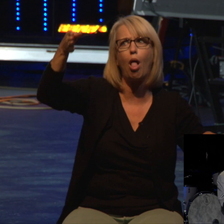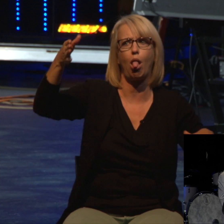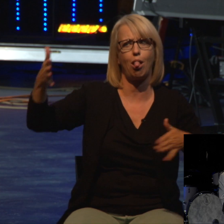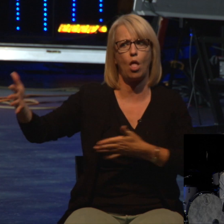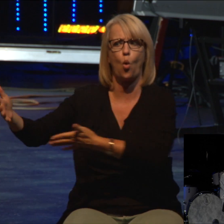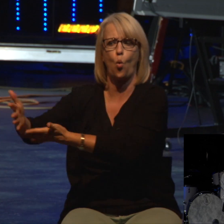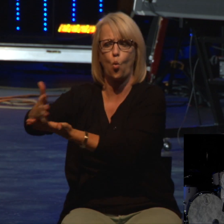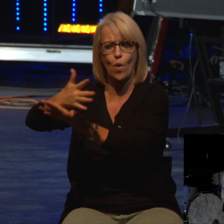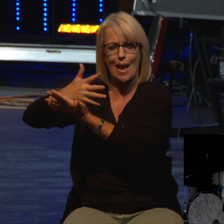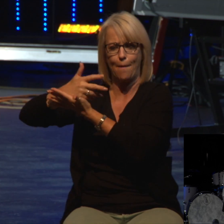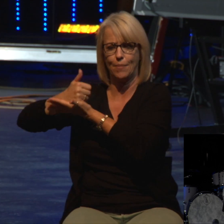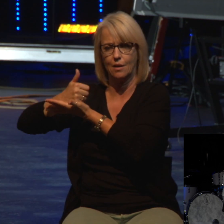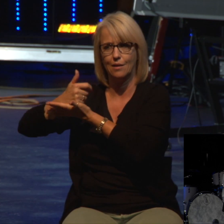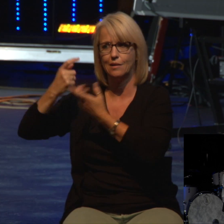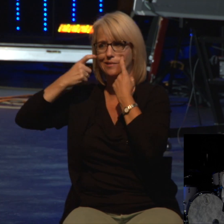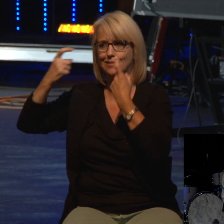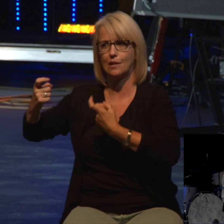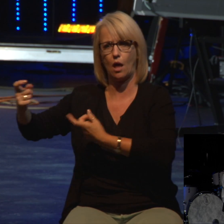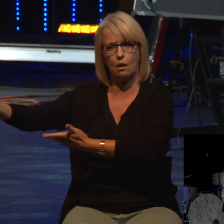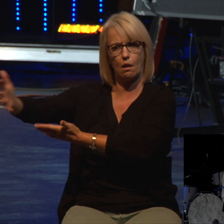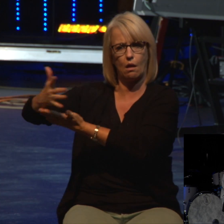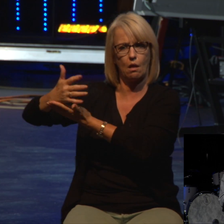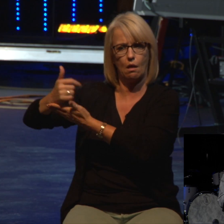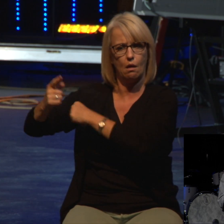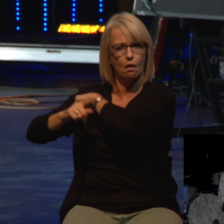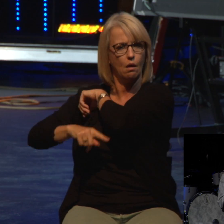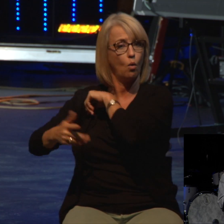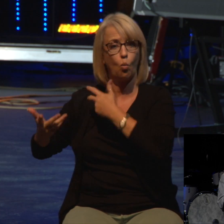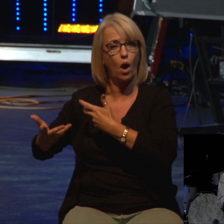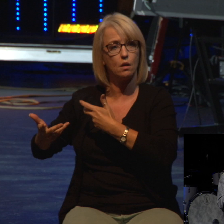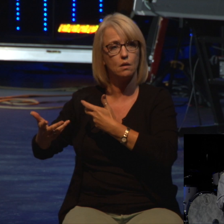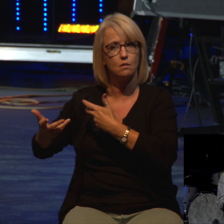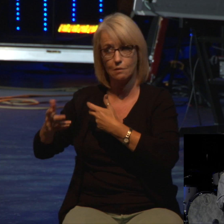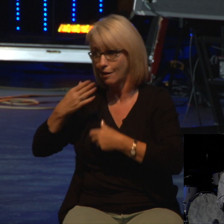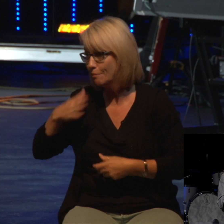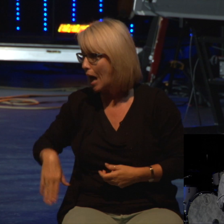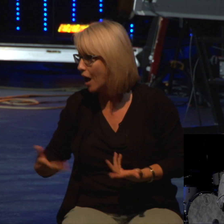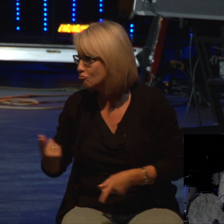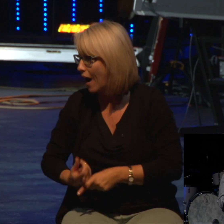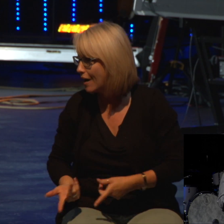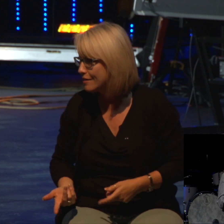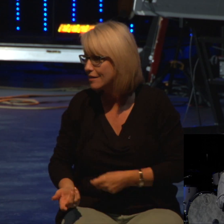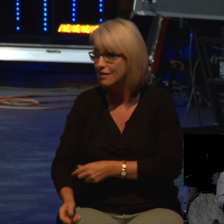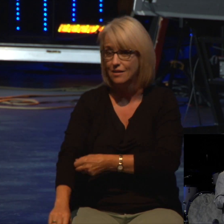what sin offers. And that, of course, is bad. So, sin